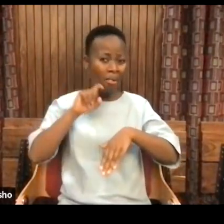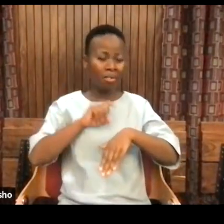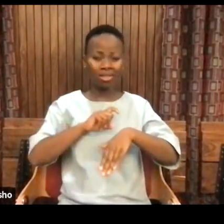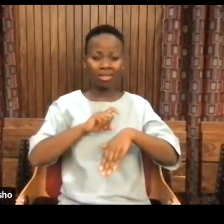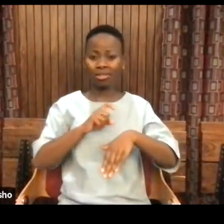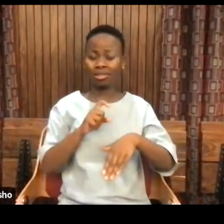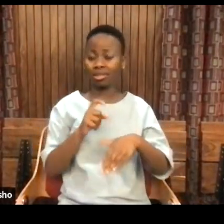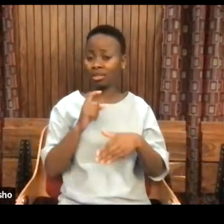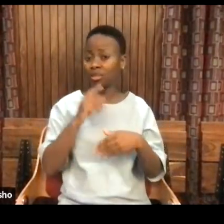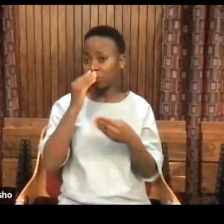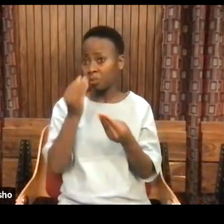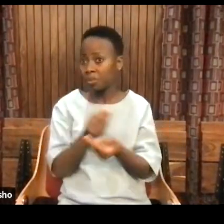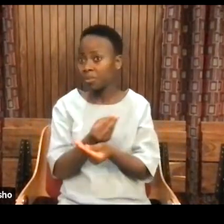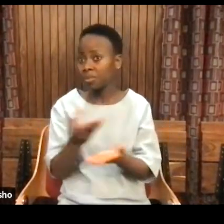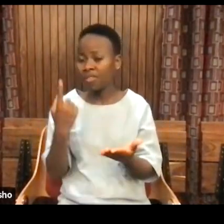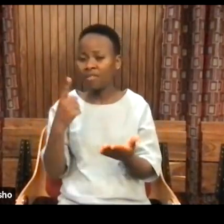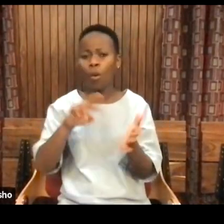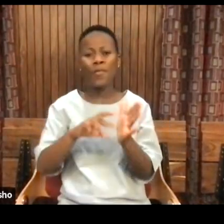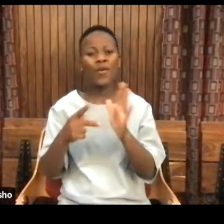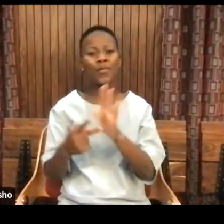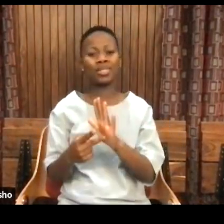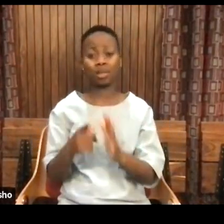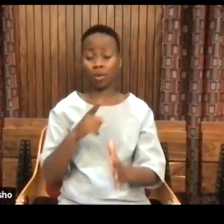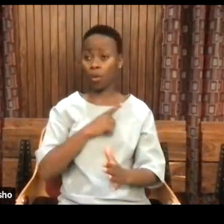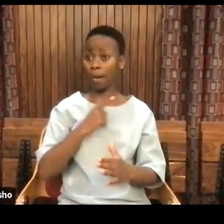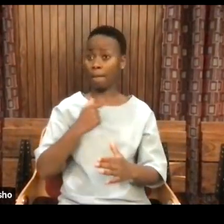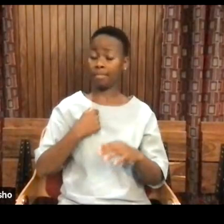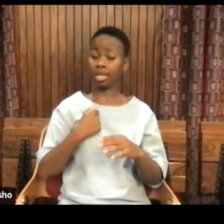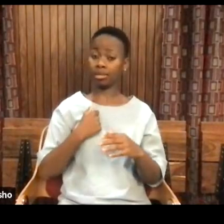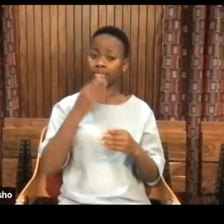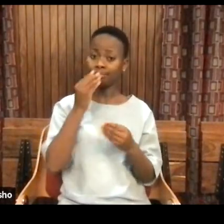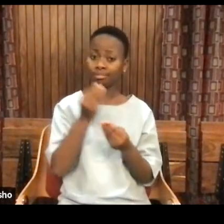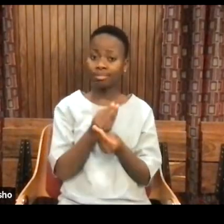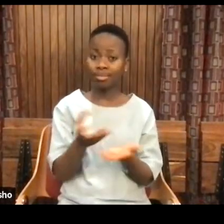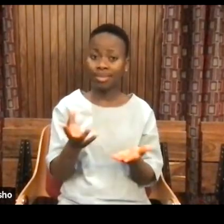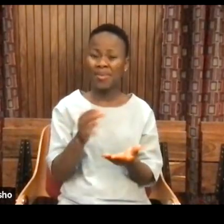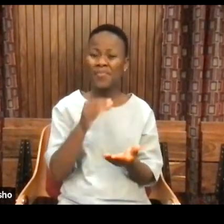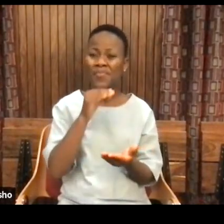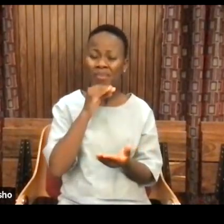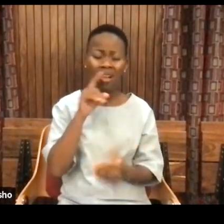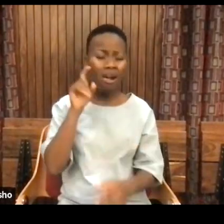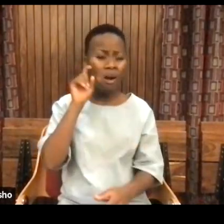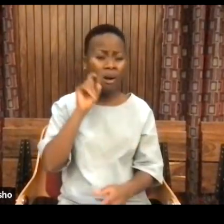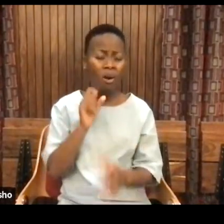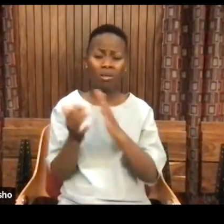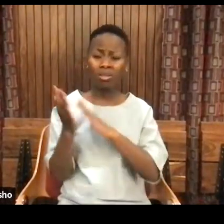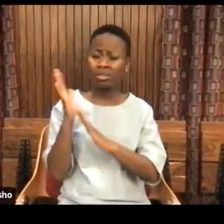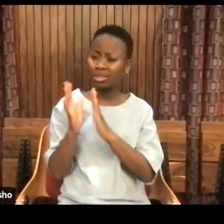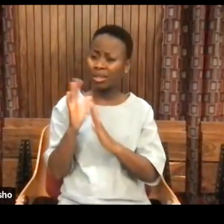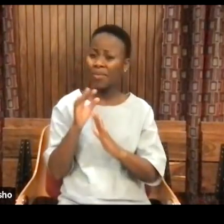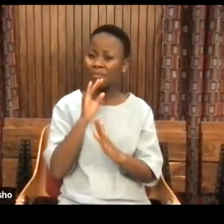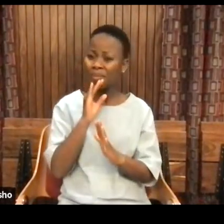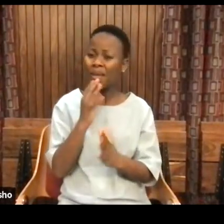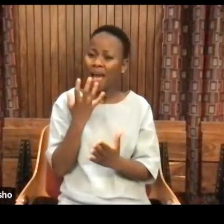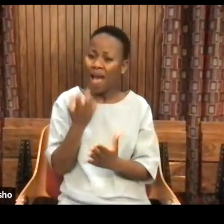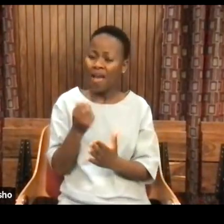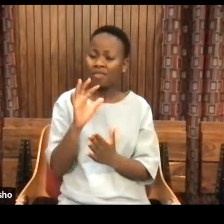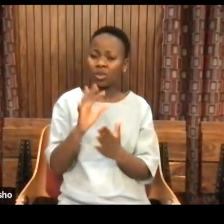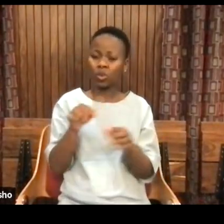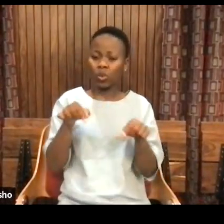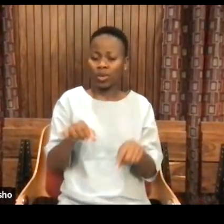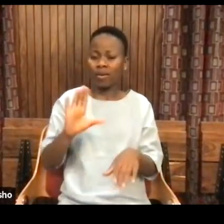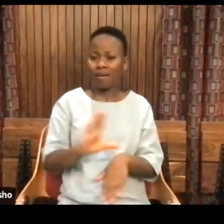my argument, argument is not first makes it better, but my argument is first means it existed. And that